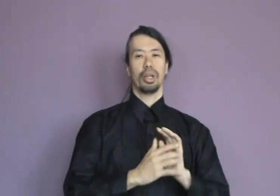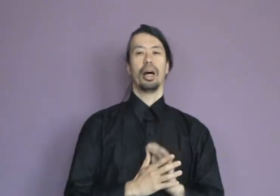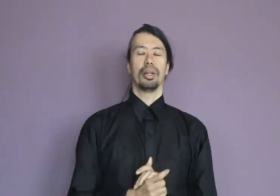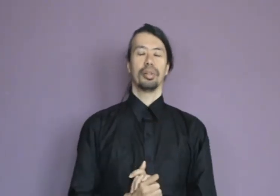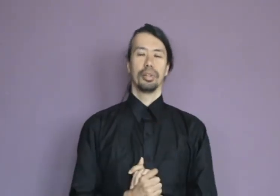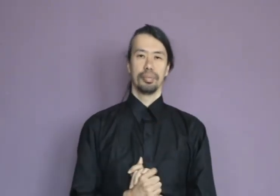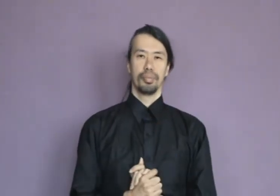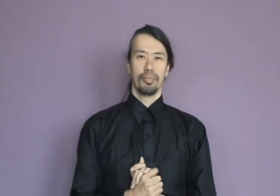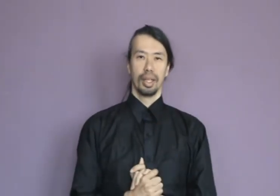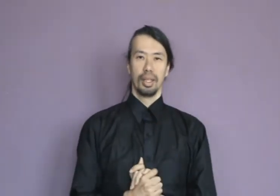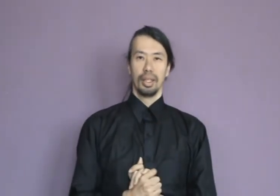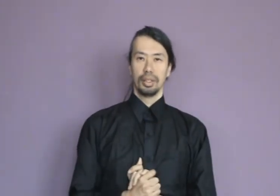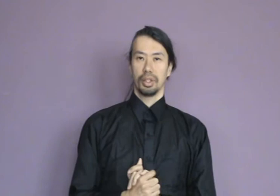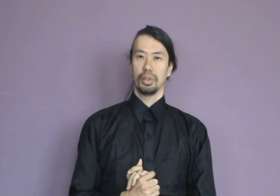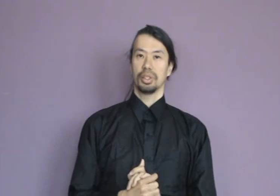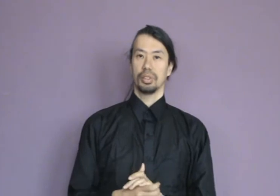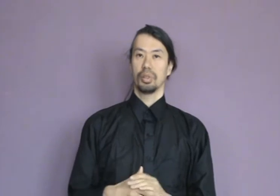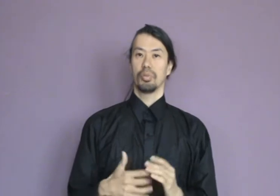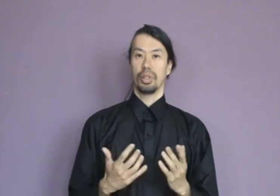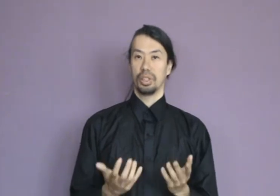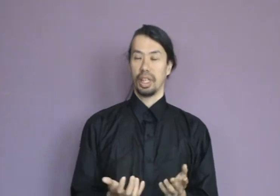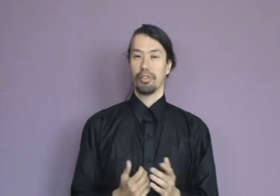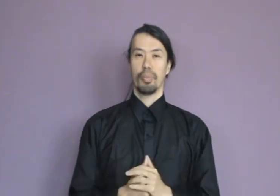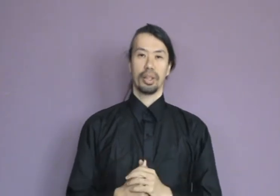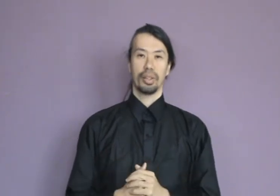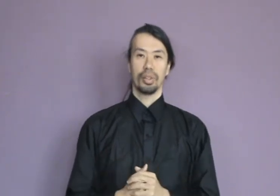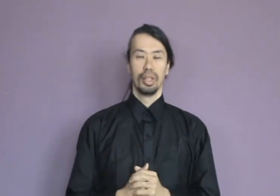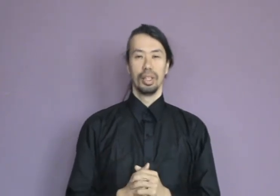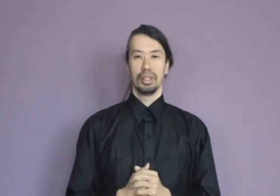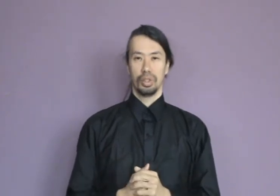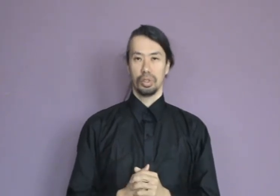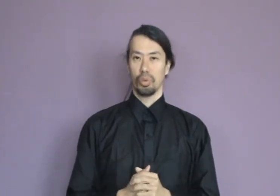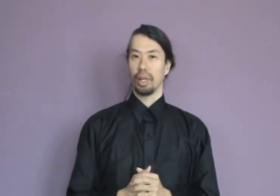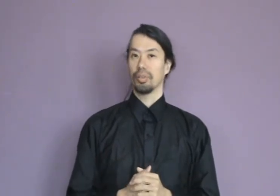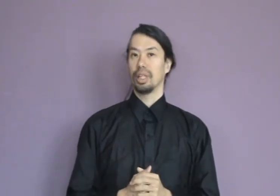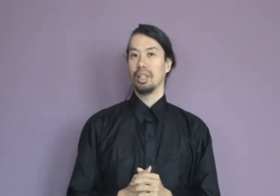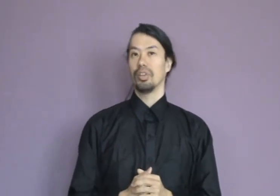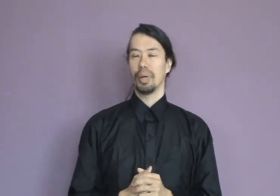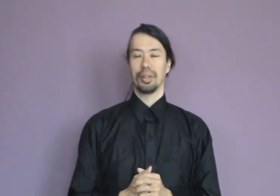client. So this is a very safe method. It's also a relatively easy method.